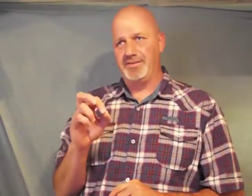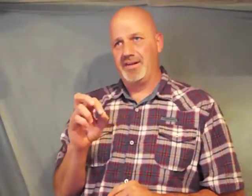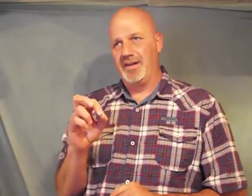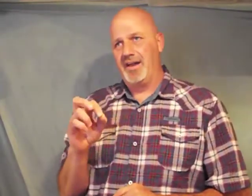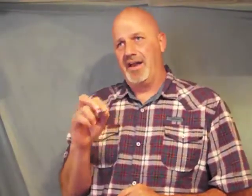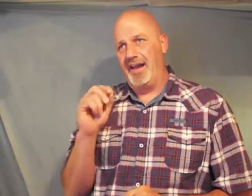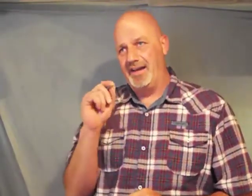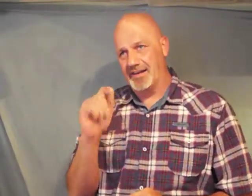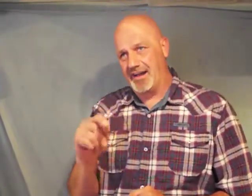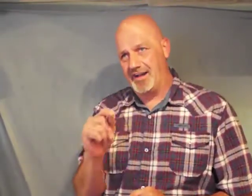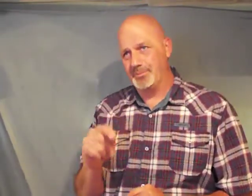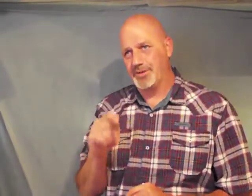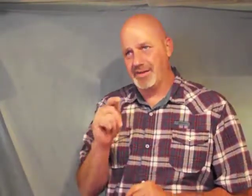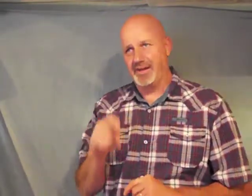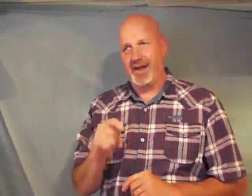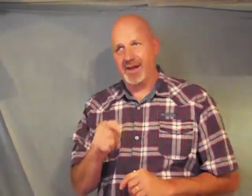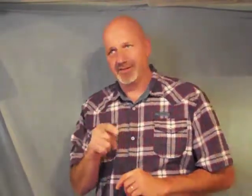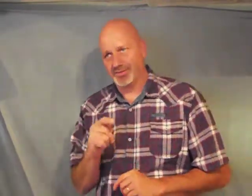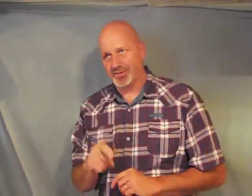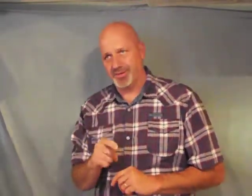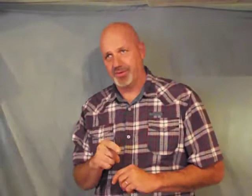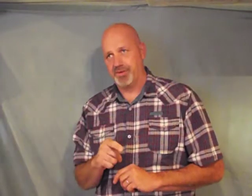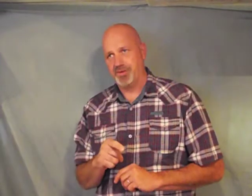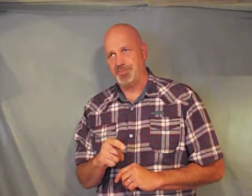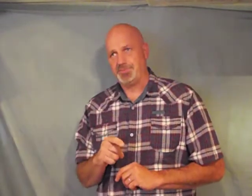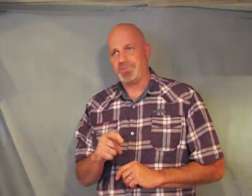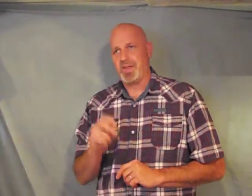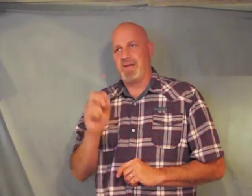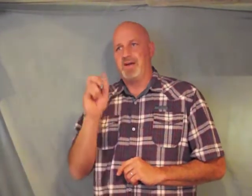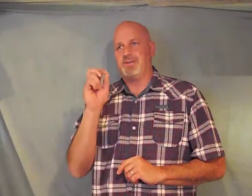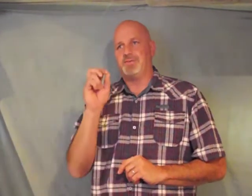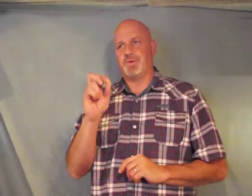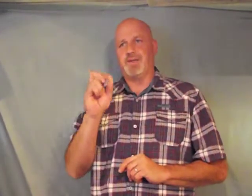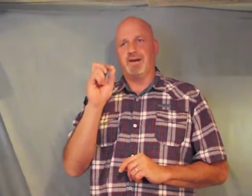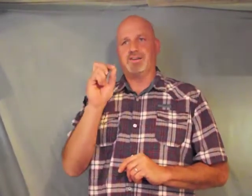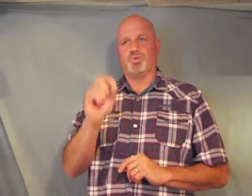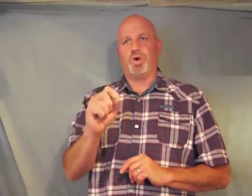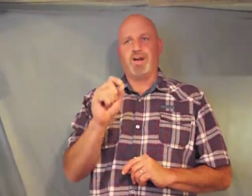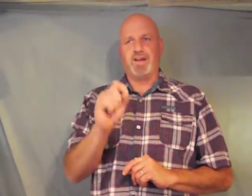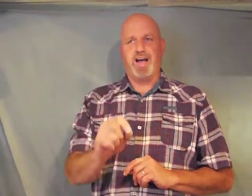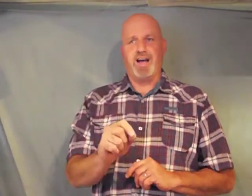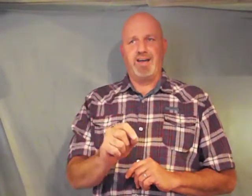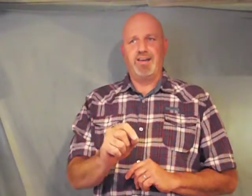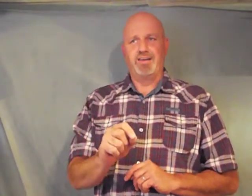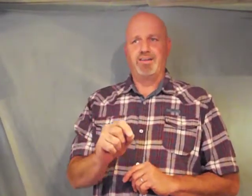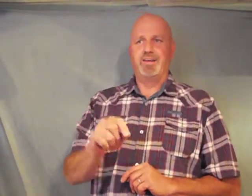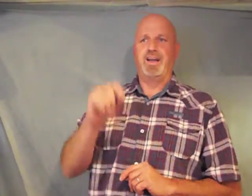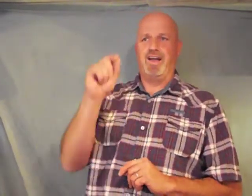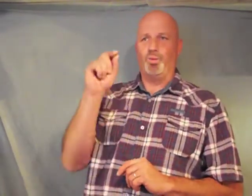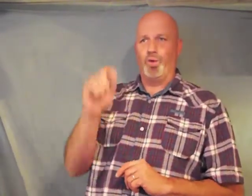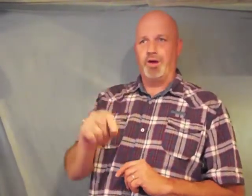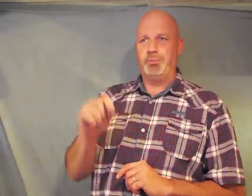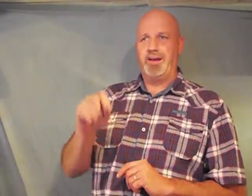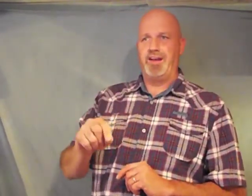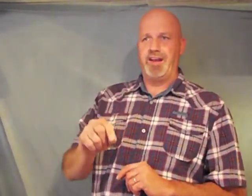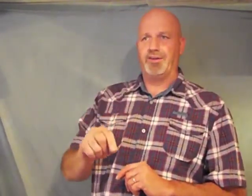and to come to the knowledge of truth for there is one God and one mediator